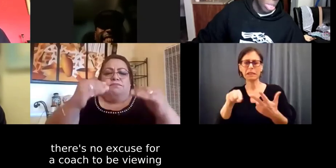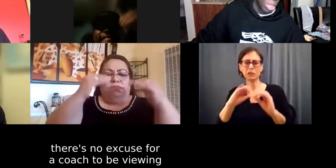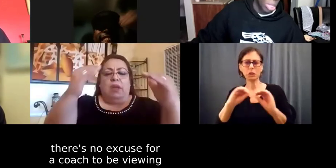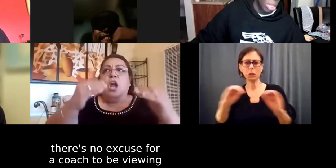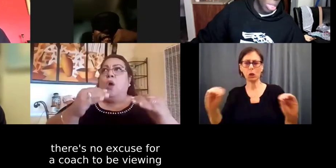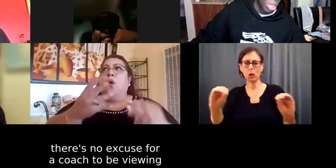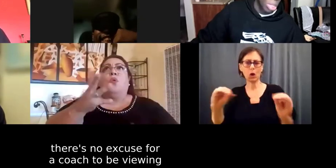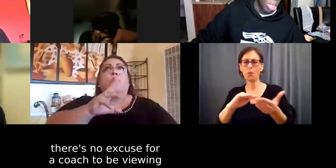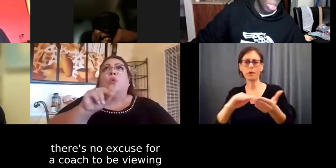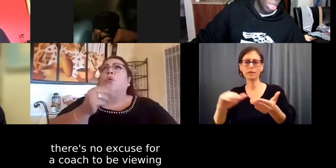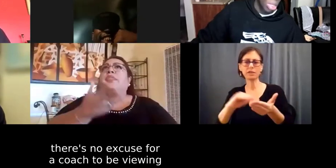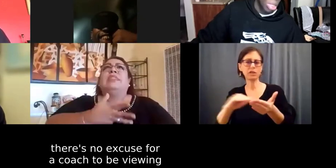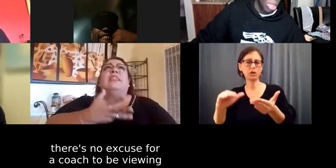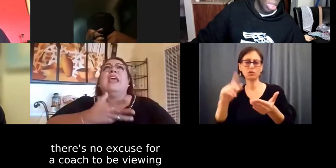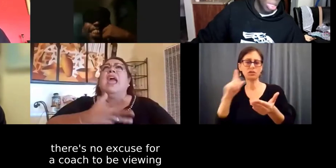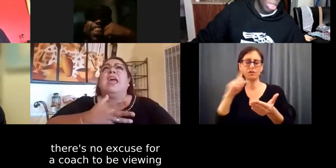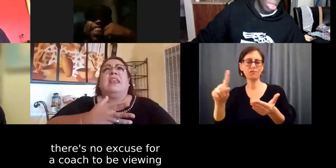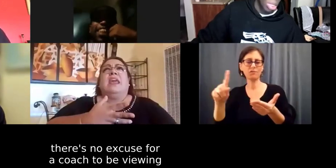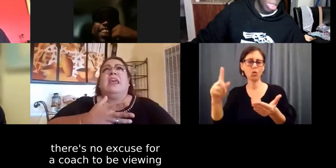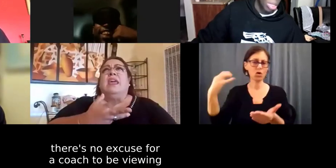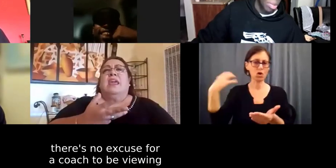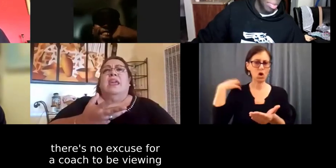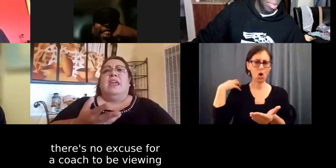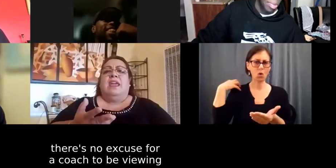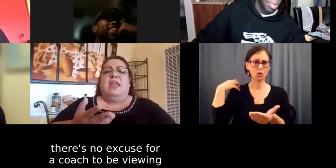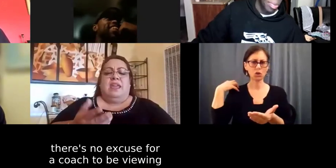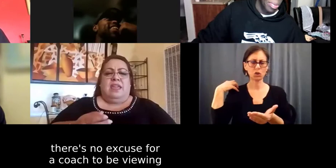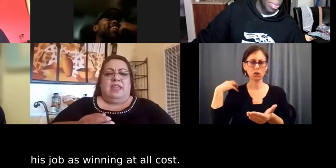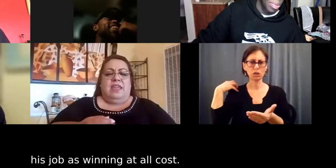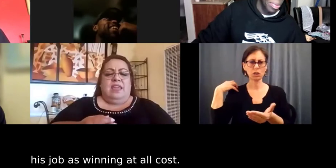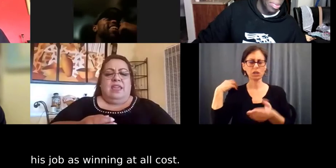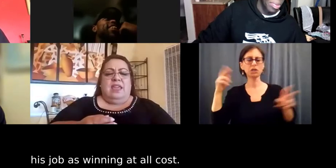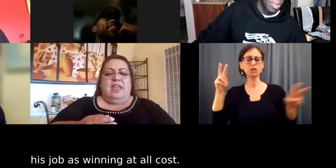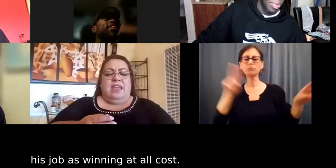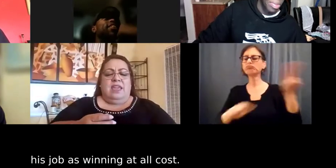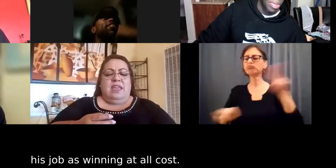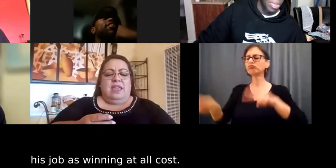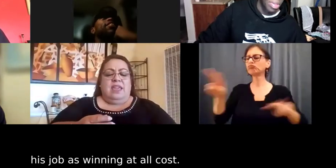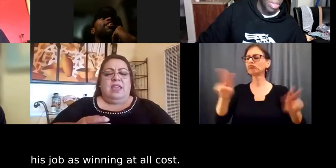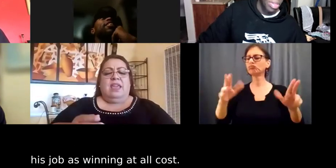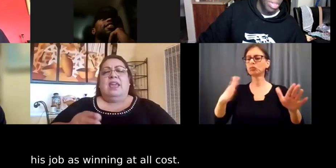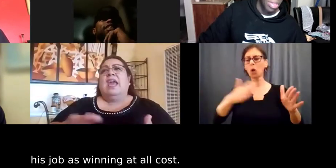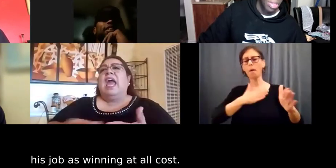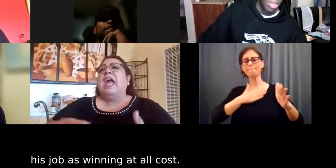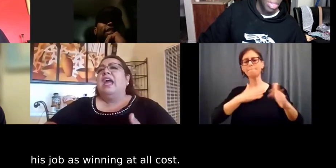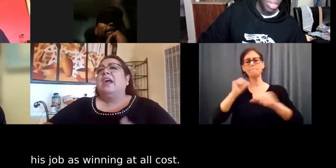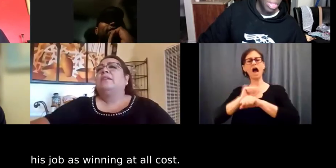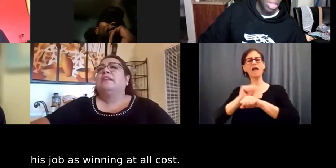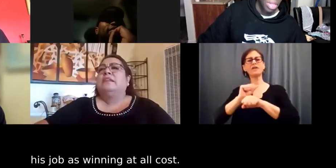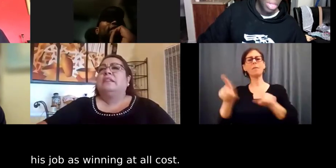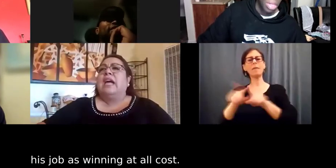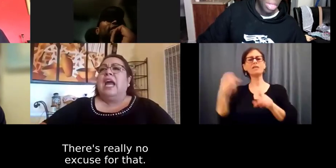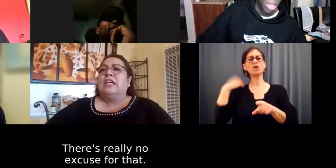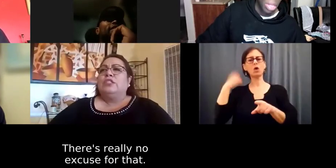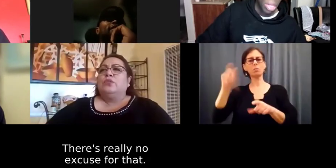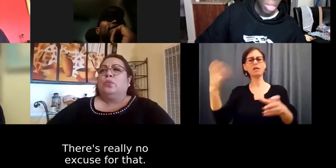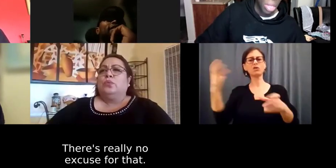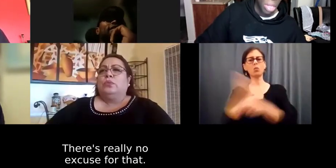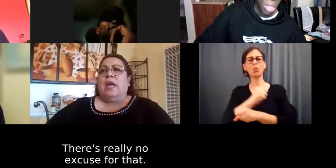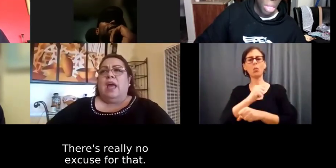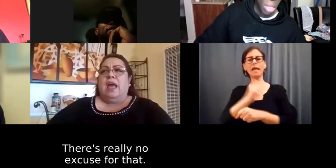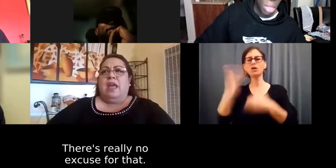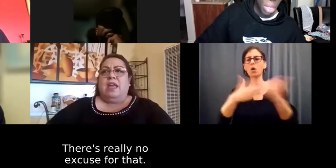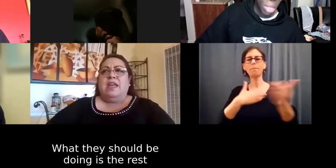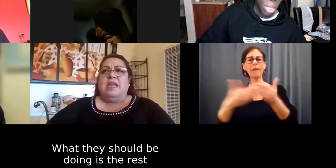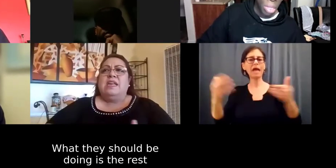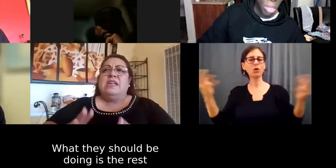for a coach to be viewing his job as winning at all costs. There's really no